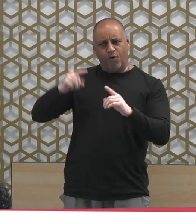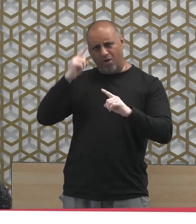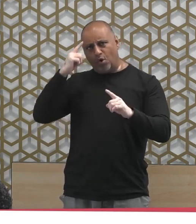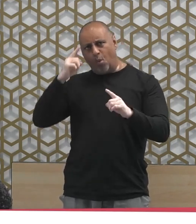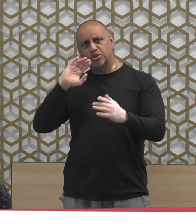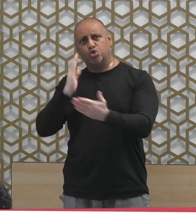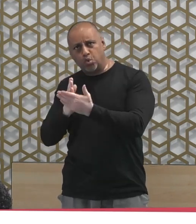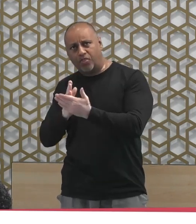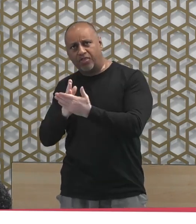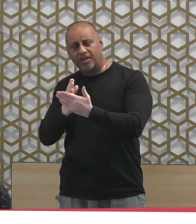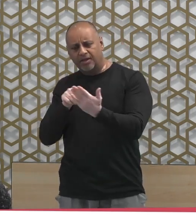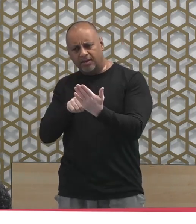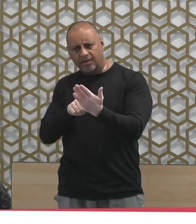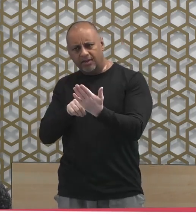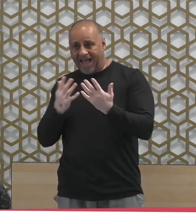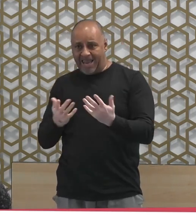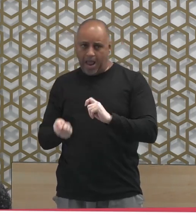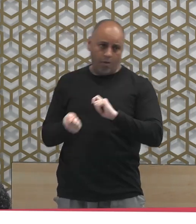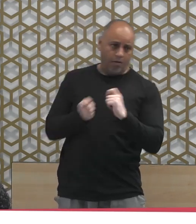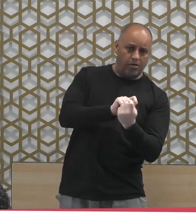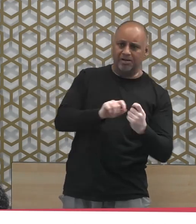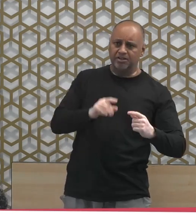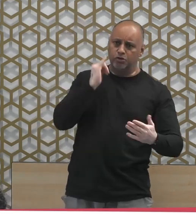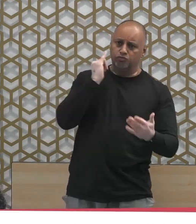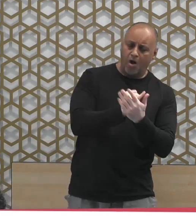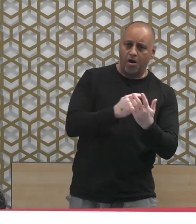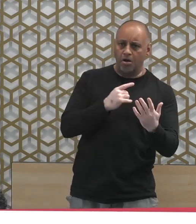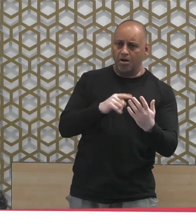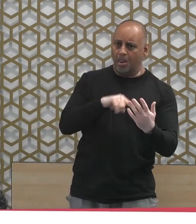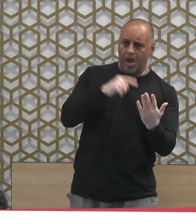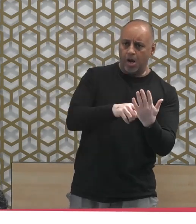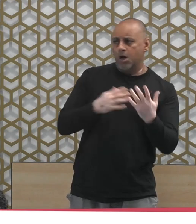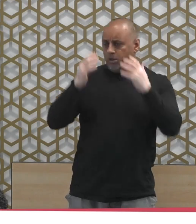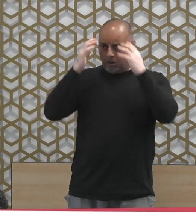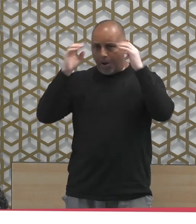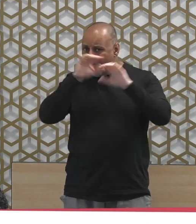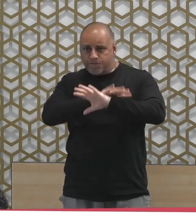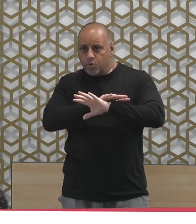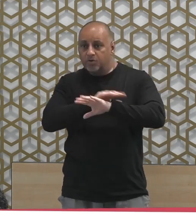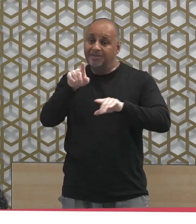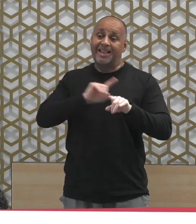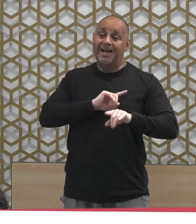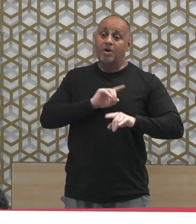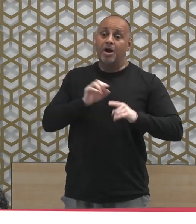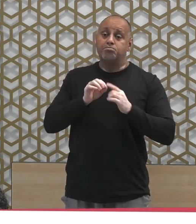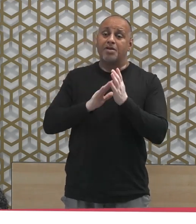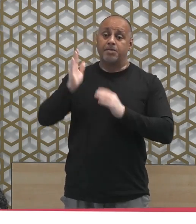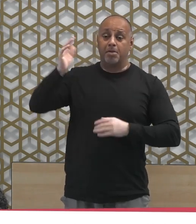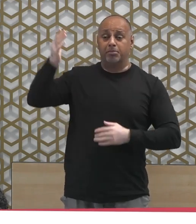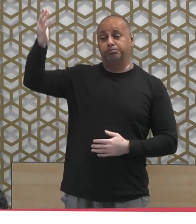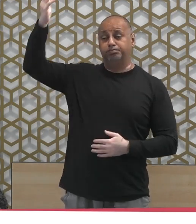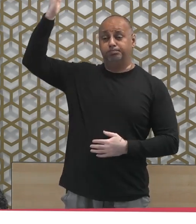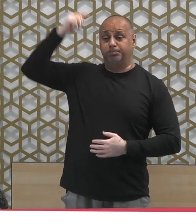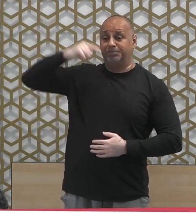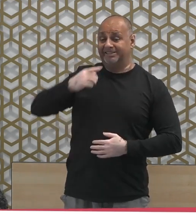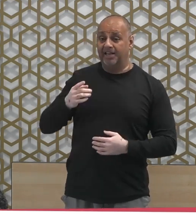And this is exactly what our Nabi, alayhi salatu wasalam, told us that towards the end of times, a sadiq, the truthful one, would be seen as a kathib,